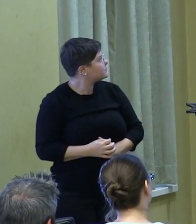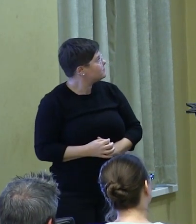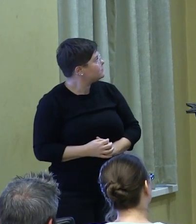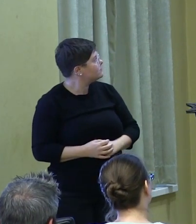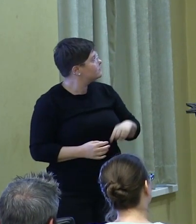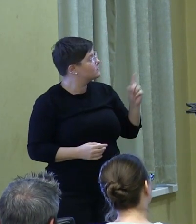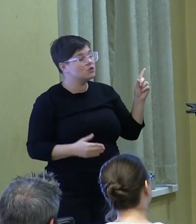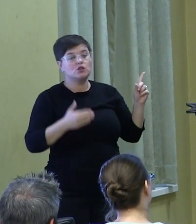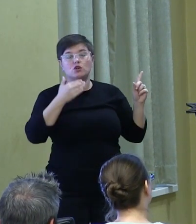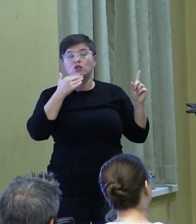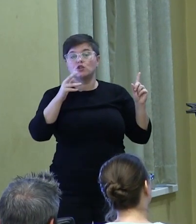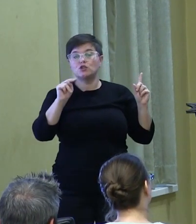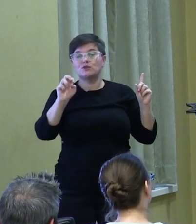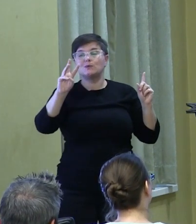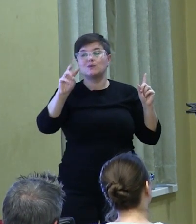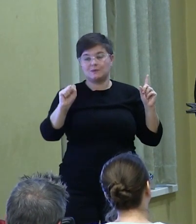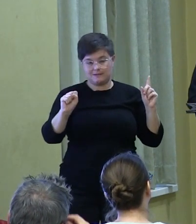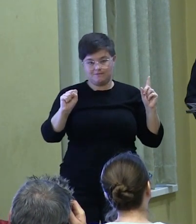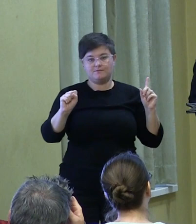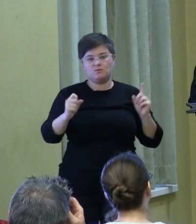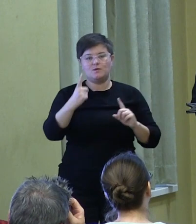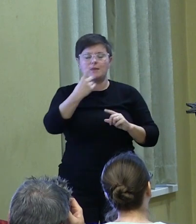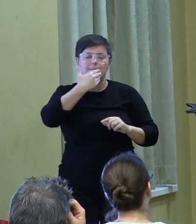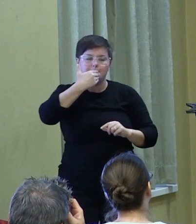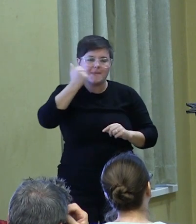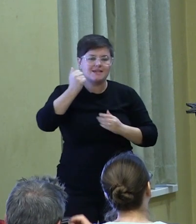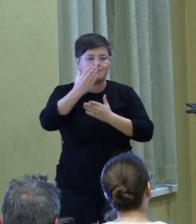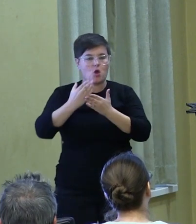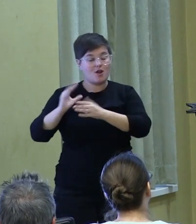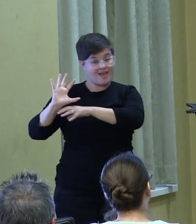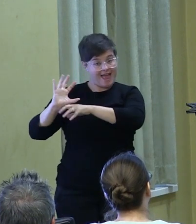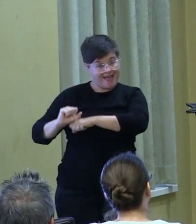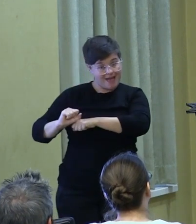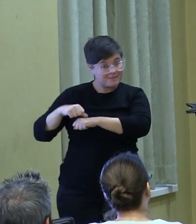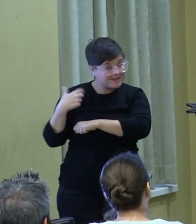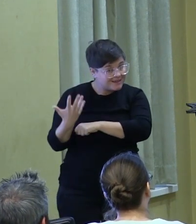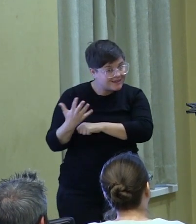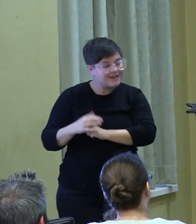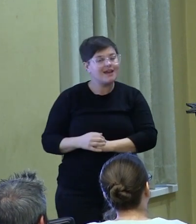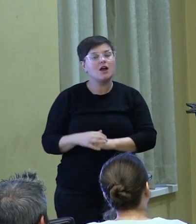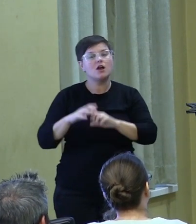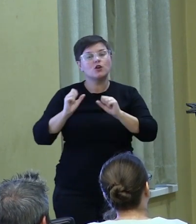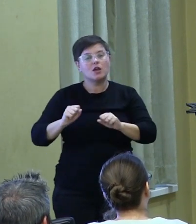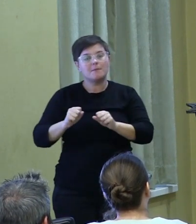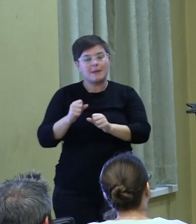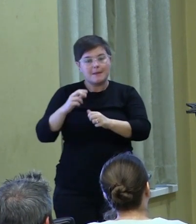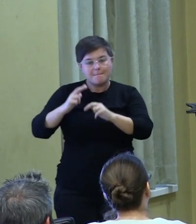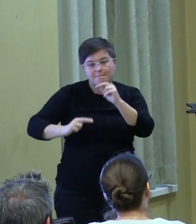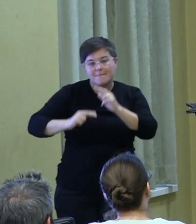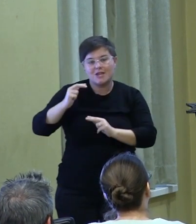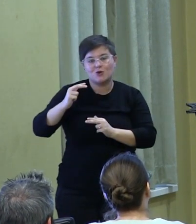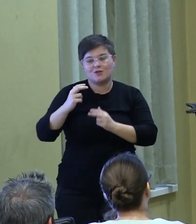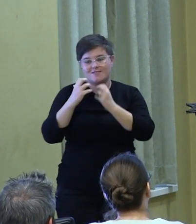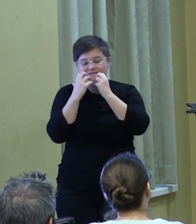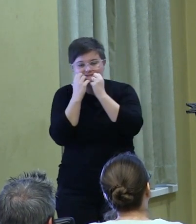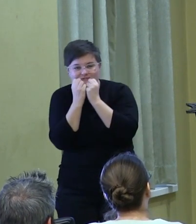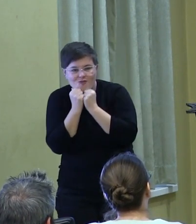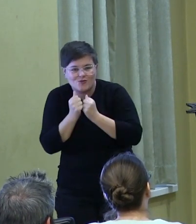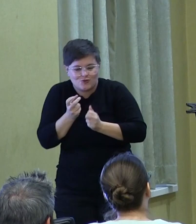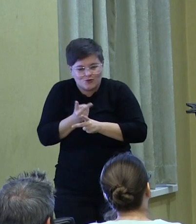Here's some good news. One of the best parts about habits is that they can be cultivated, nurtured,